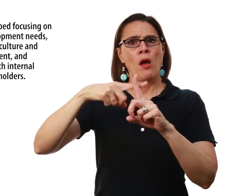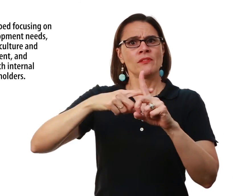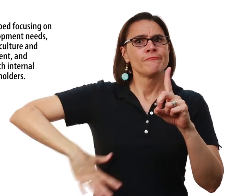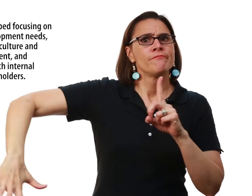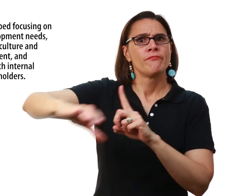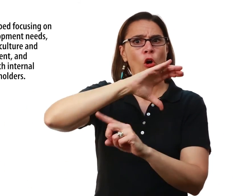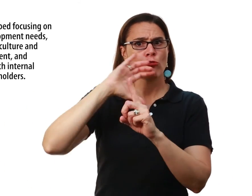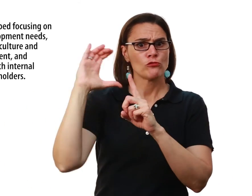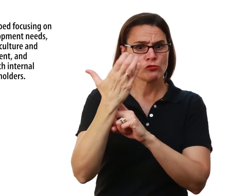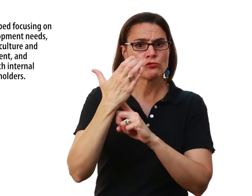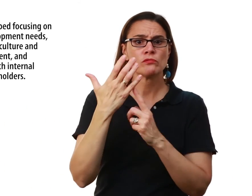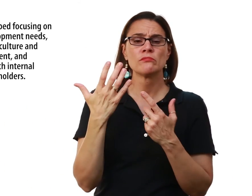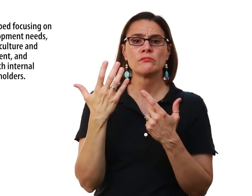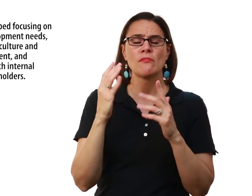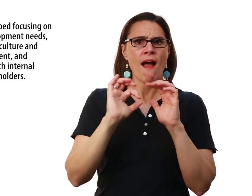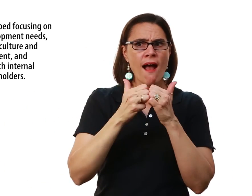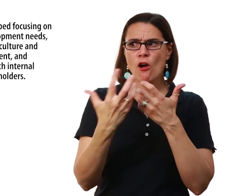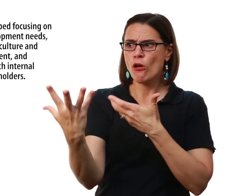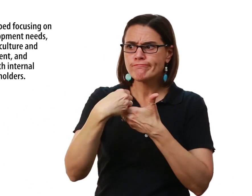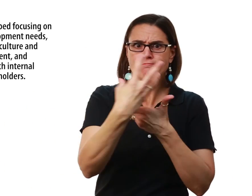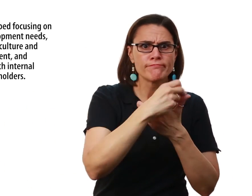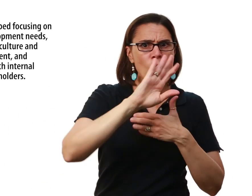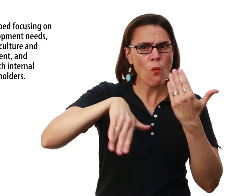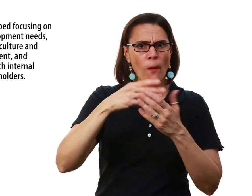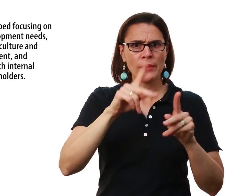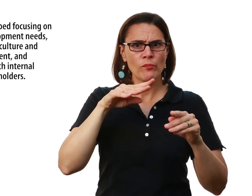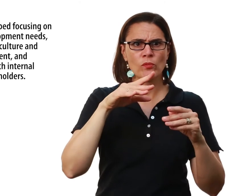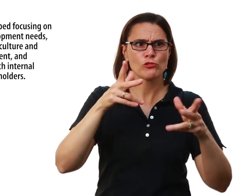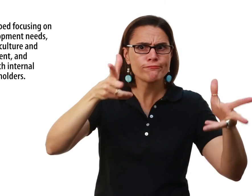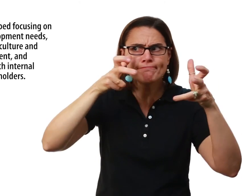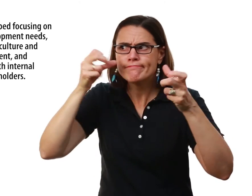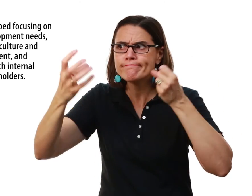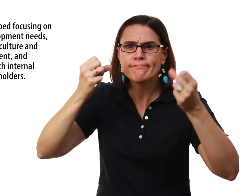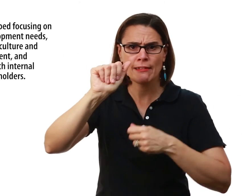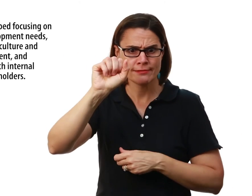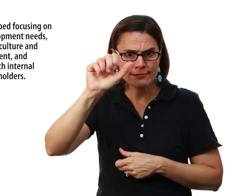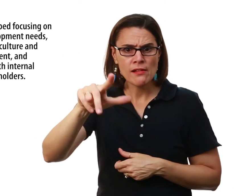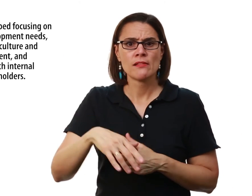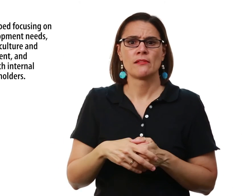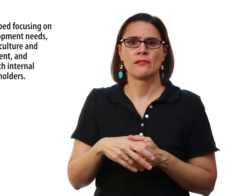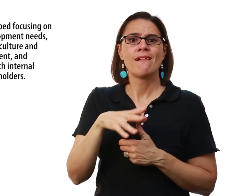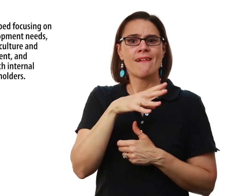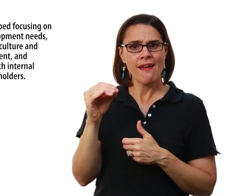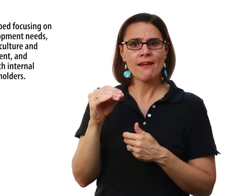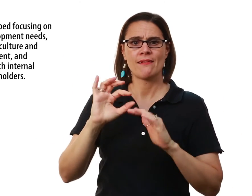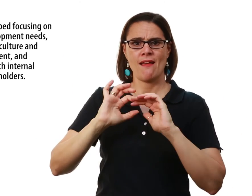Positive culture and environment How to include all people In improving their sign language skills And